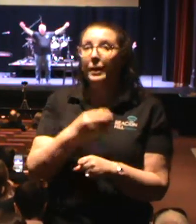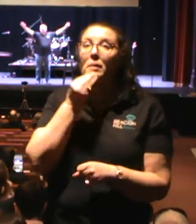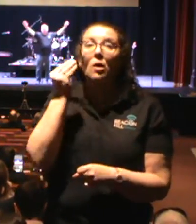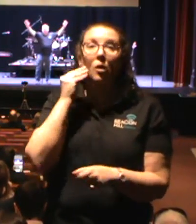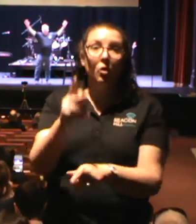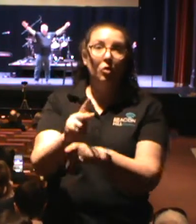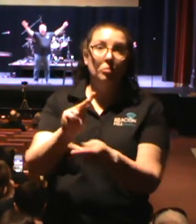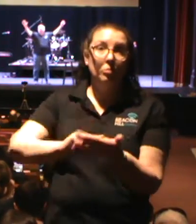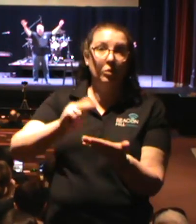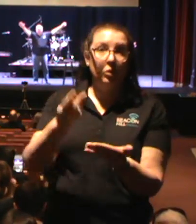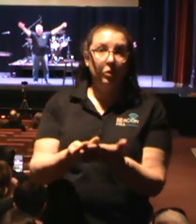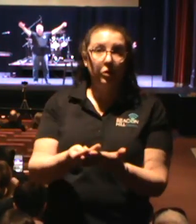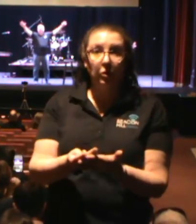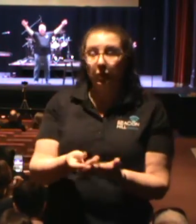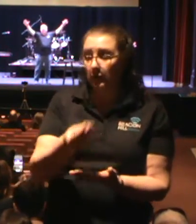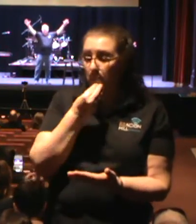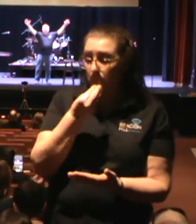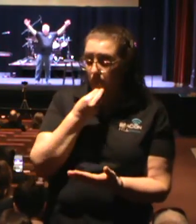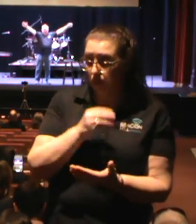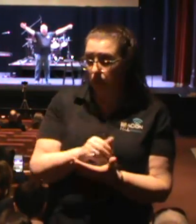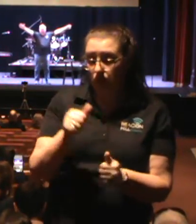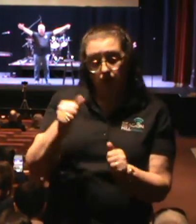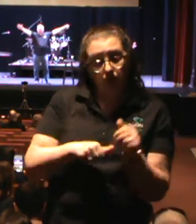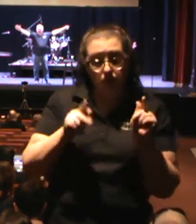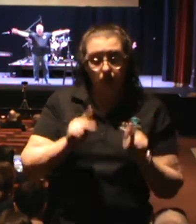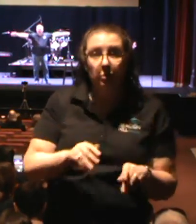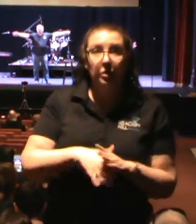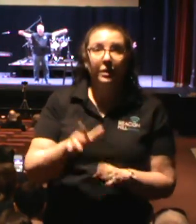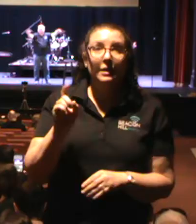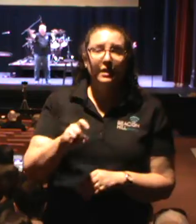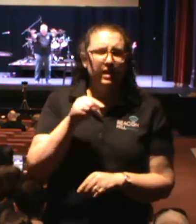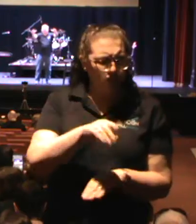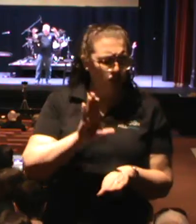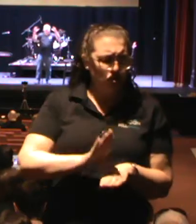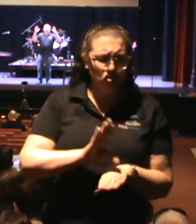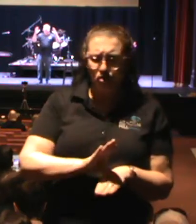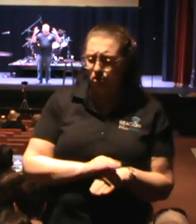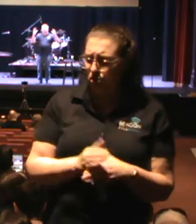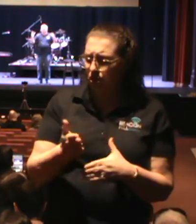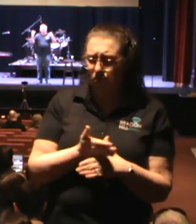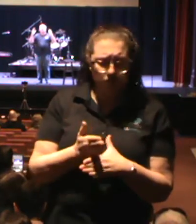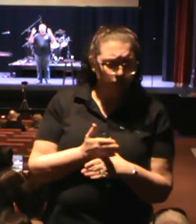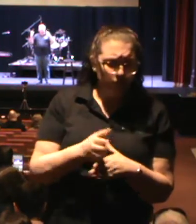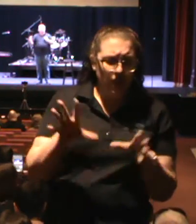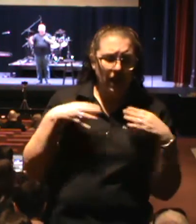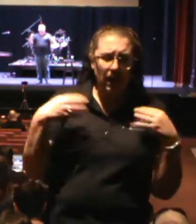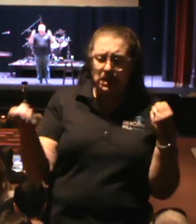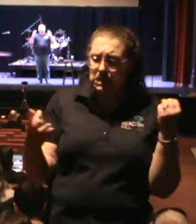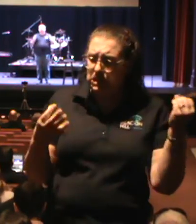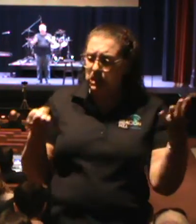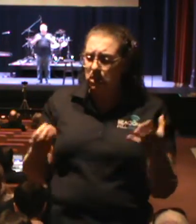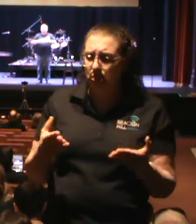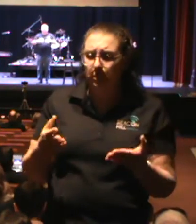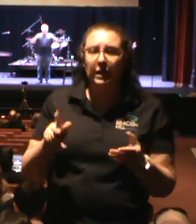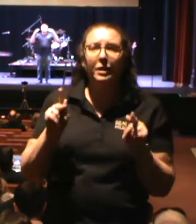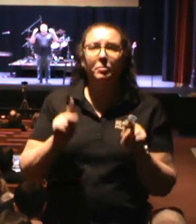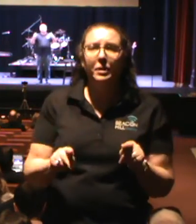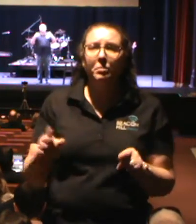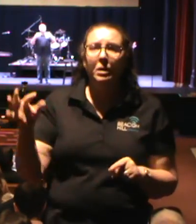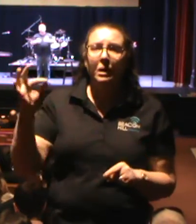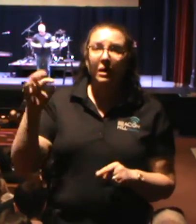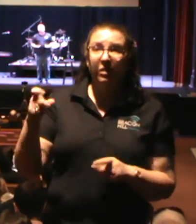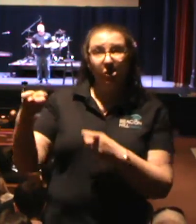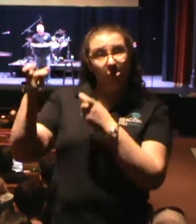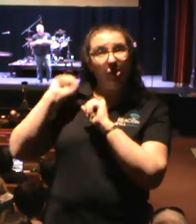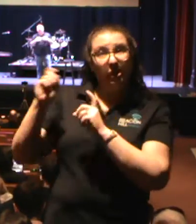These people are gifted in service. And this church, everywhere in between, has so many people that are gifted for service. We